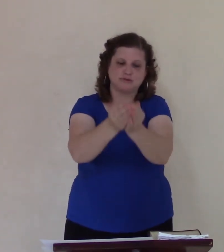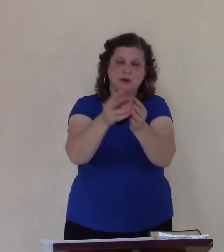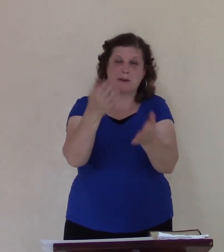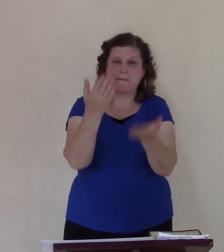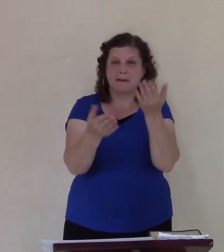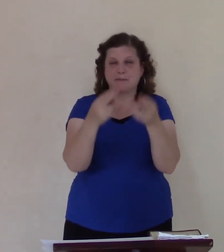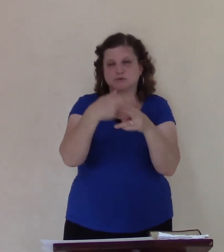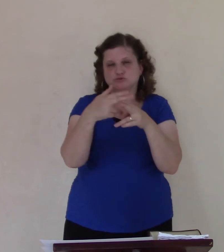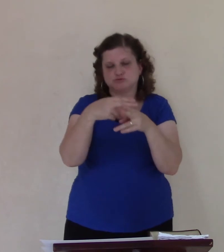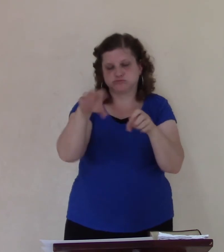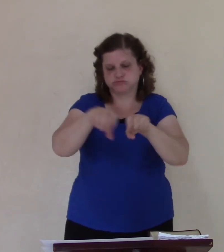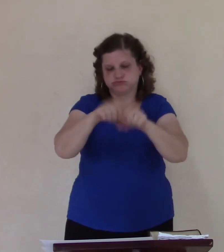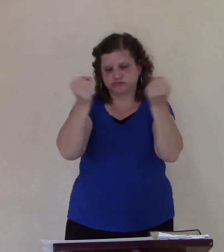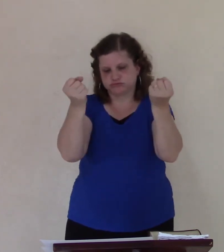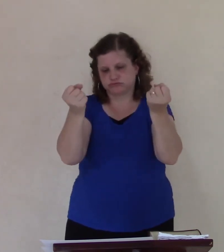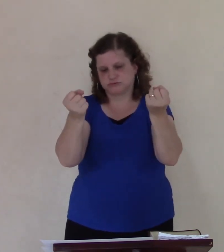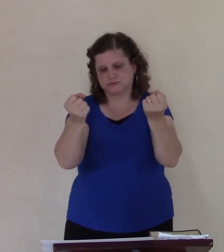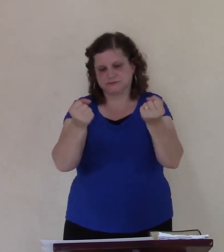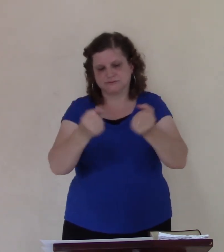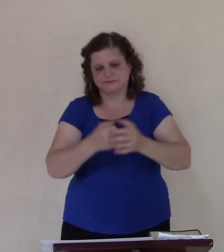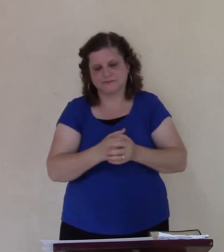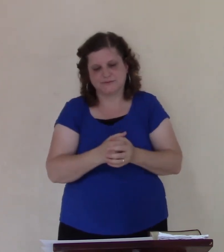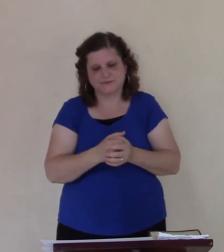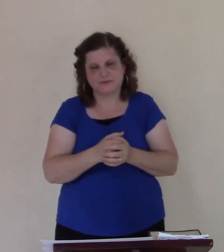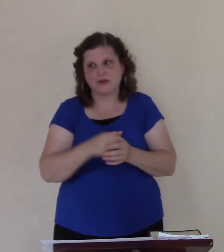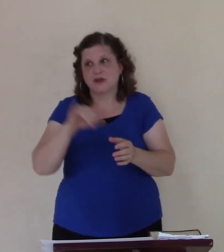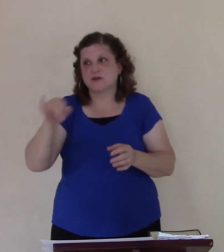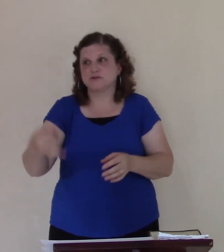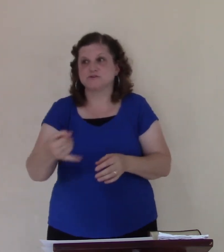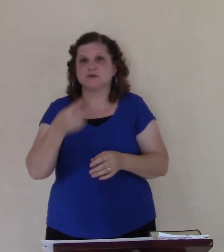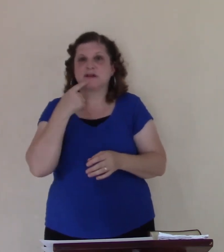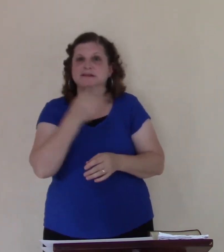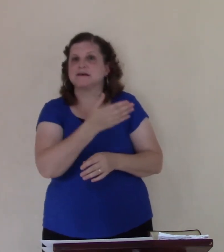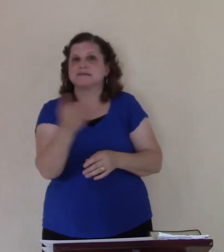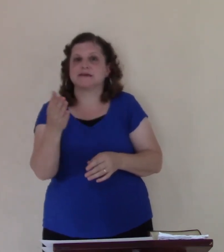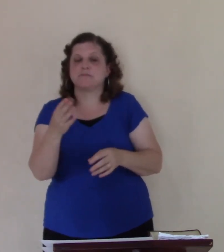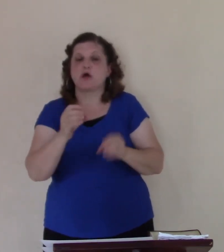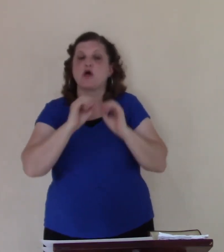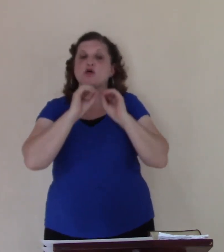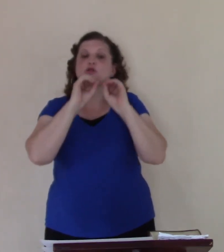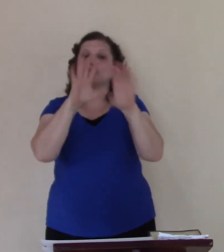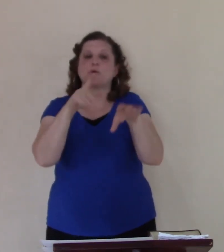break into pieces and here's Joel telling them throw you into the sea of water